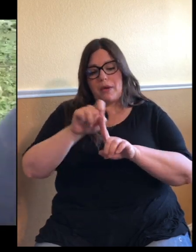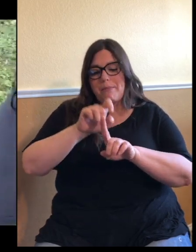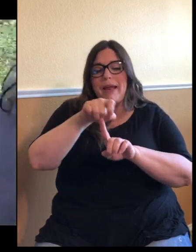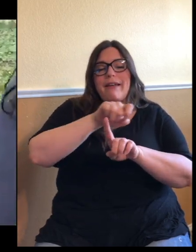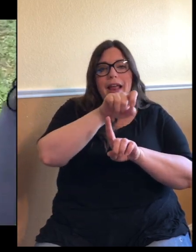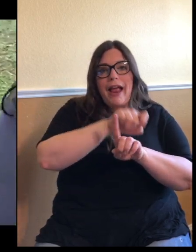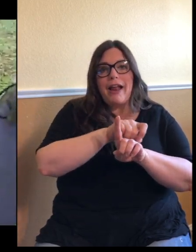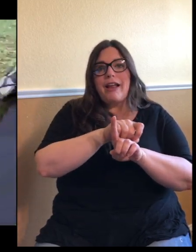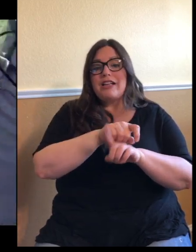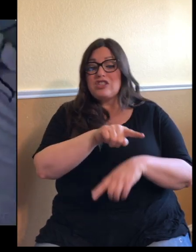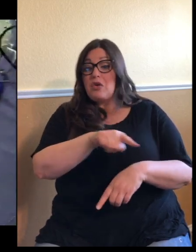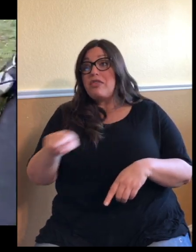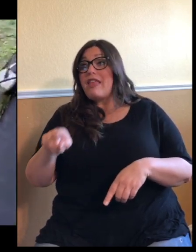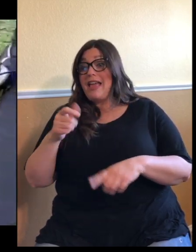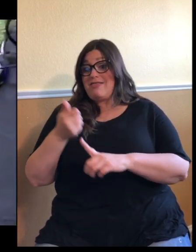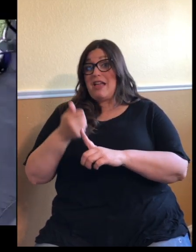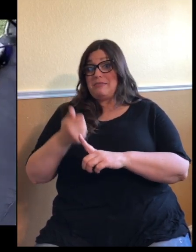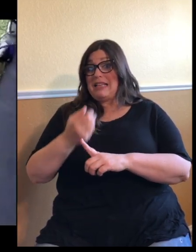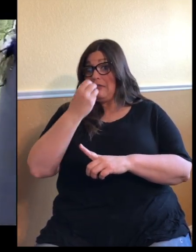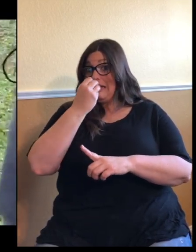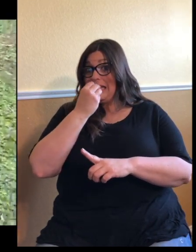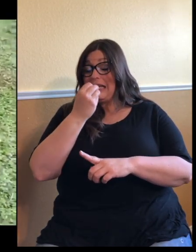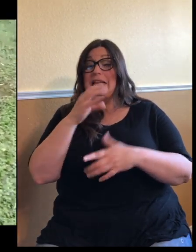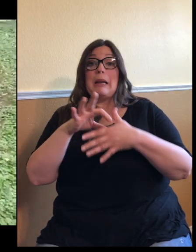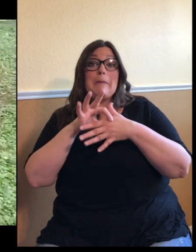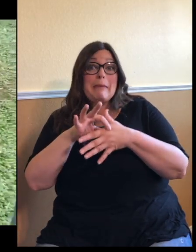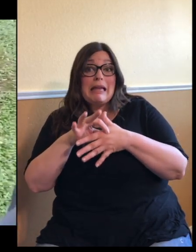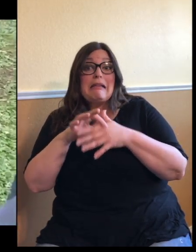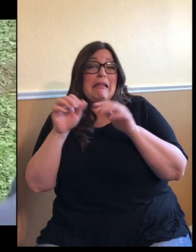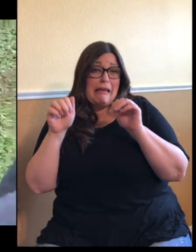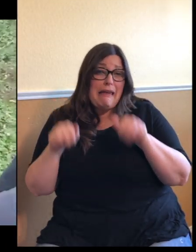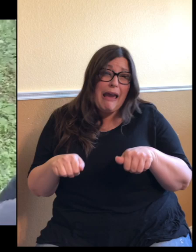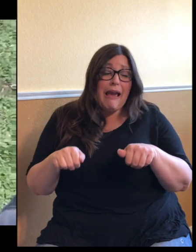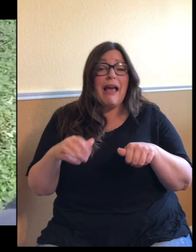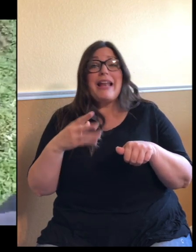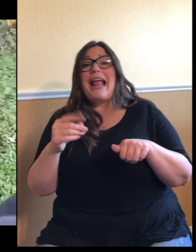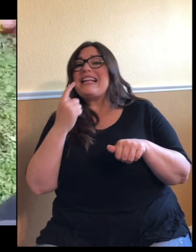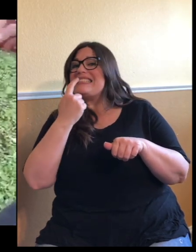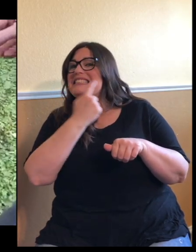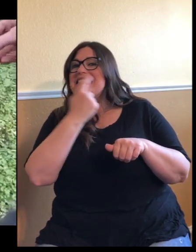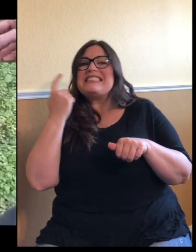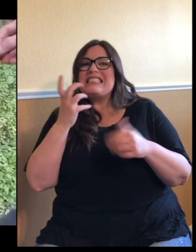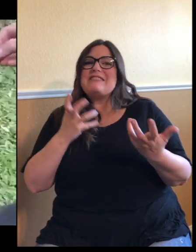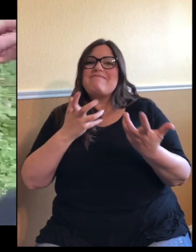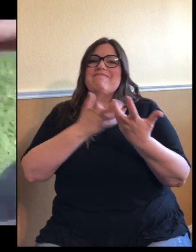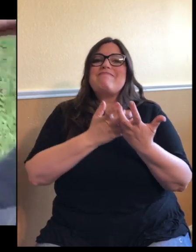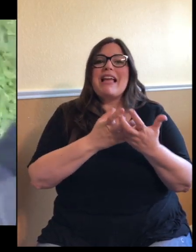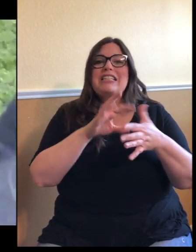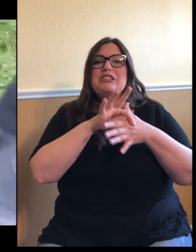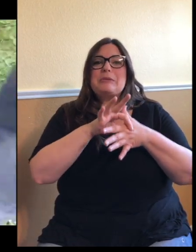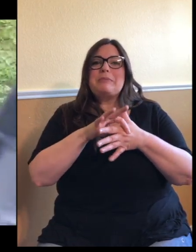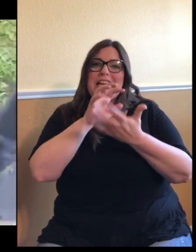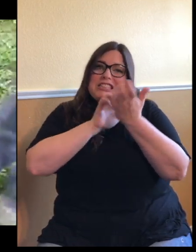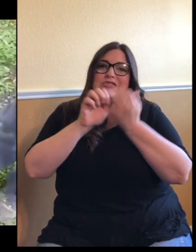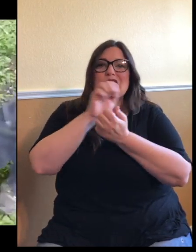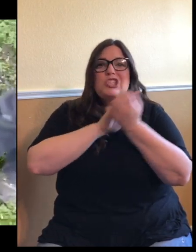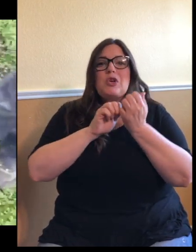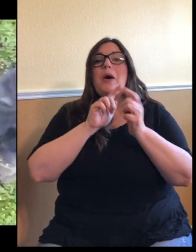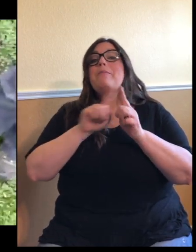these guys are technically carnivores. They have carnivore teeth and a digestive system, but they eat primarily bamboo. About roughly 20,000 leaves